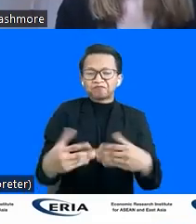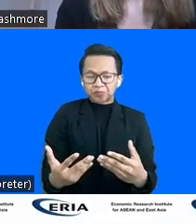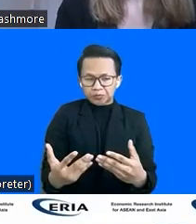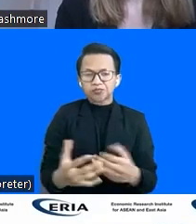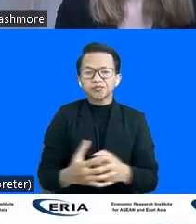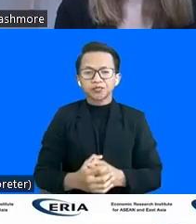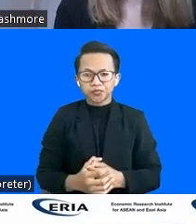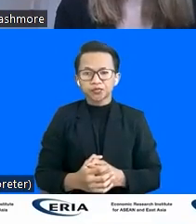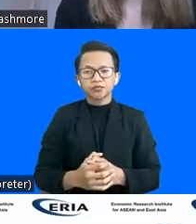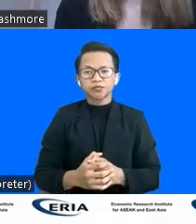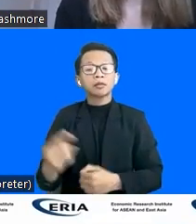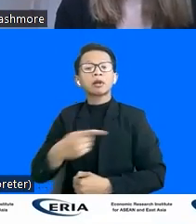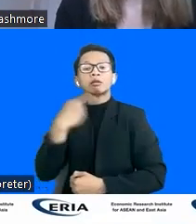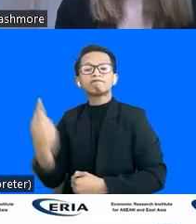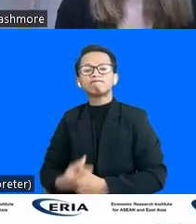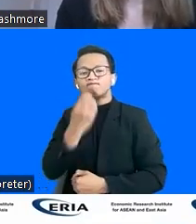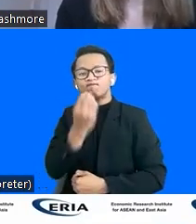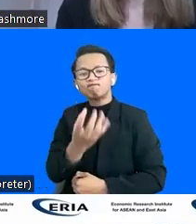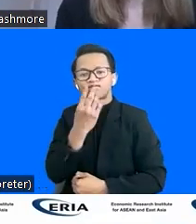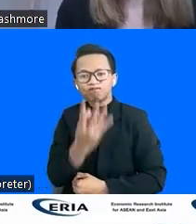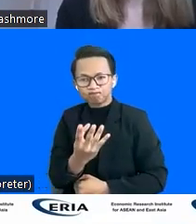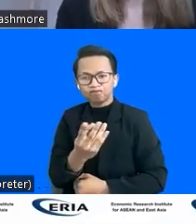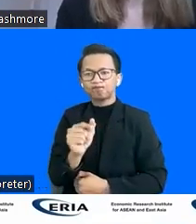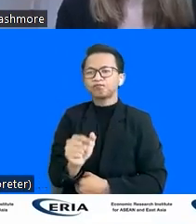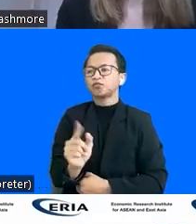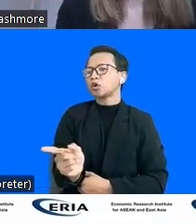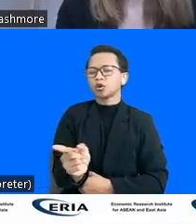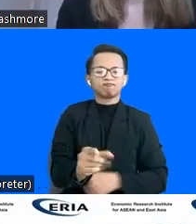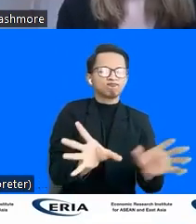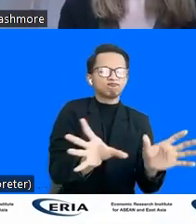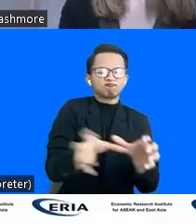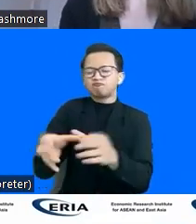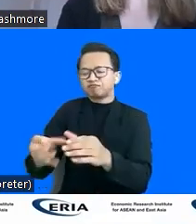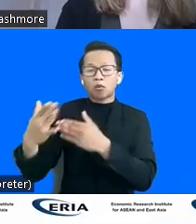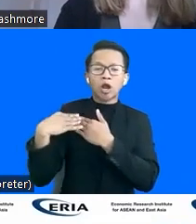we have suggested actions based on different stakeholders in the region.